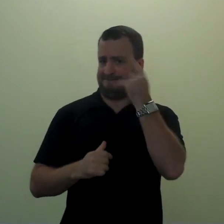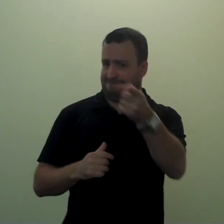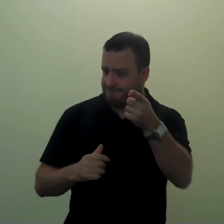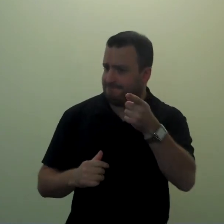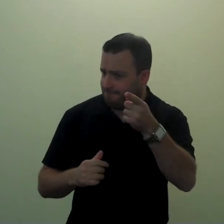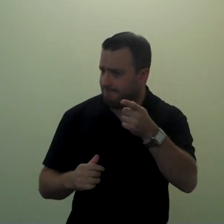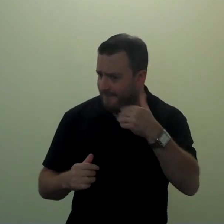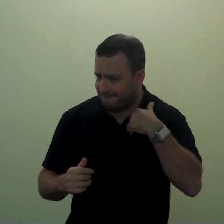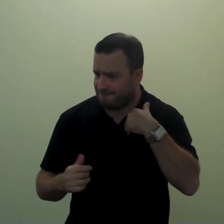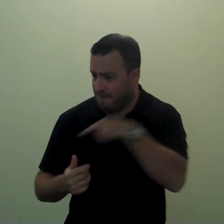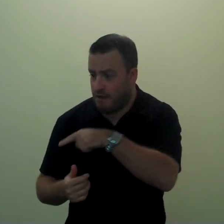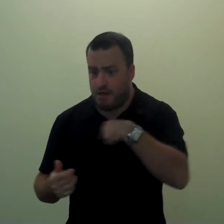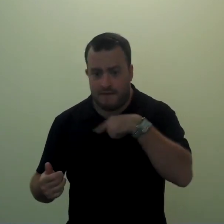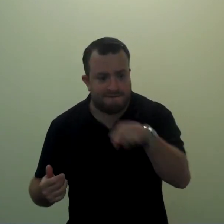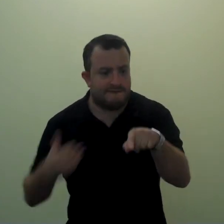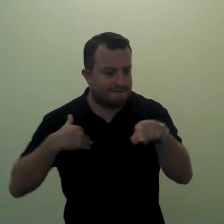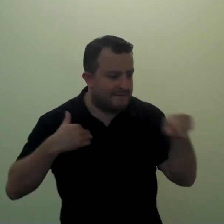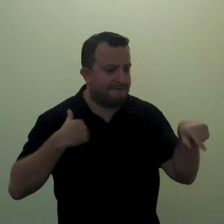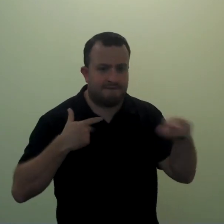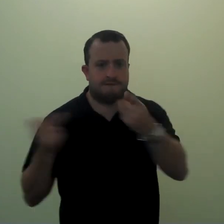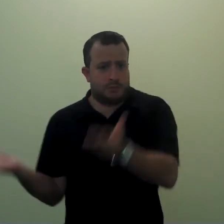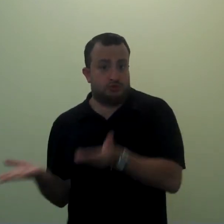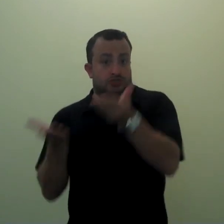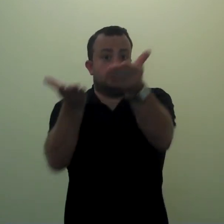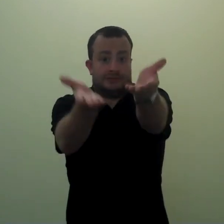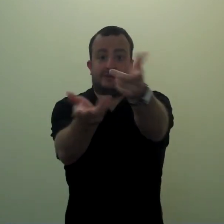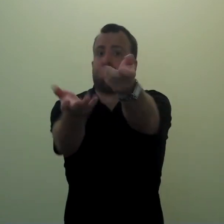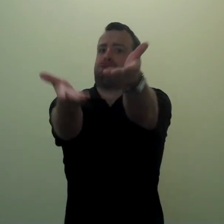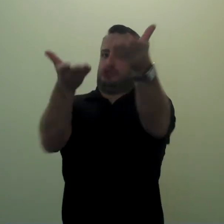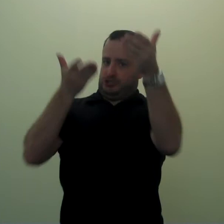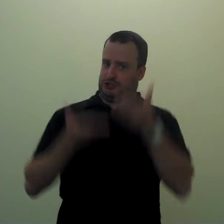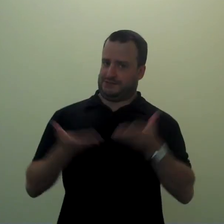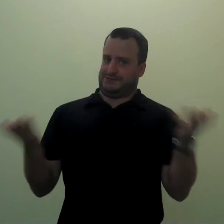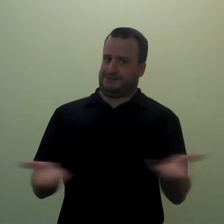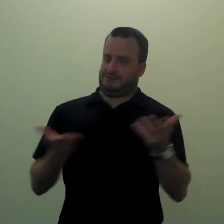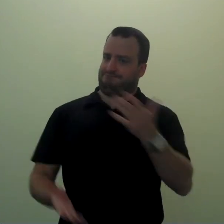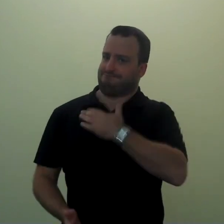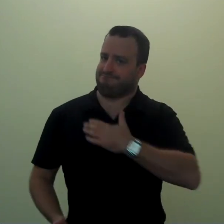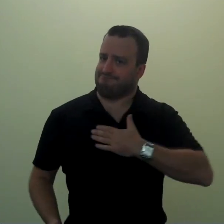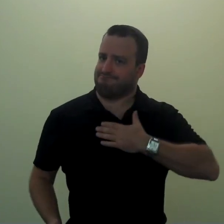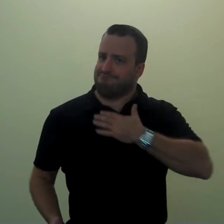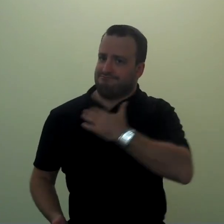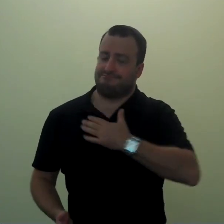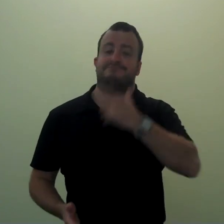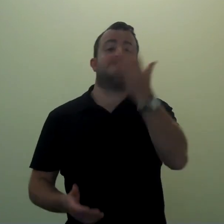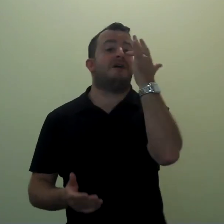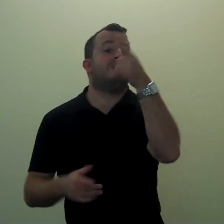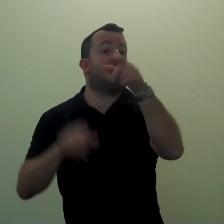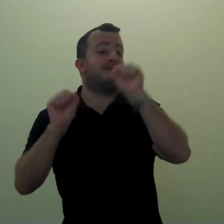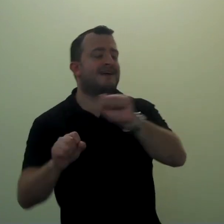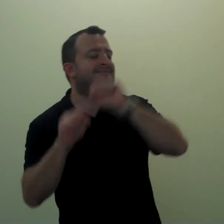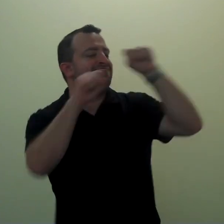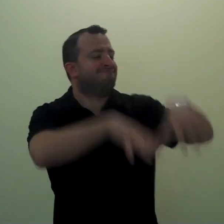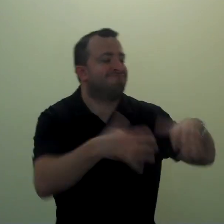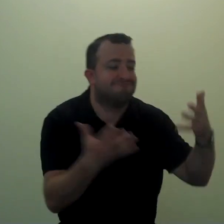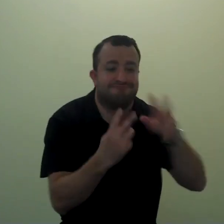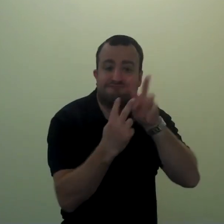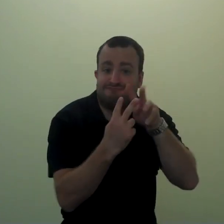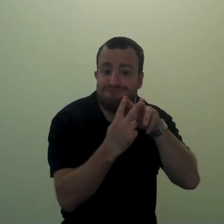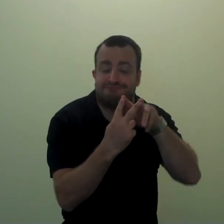If you have any items you are willing to donate, please drop them off at our office or give our office a call.